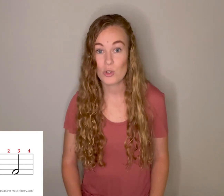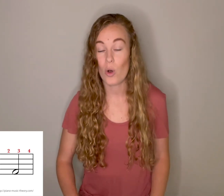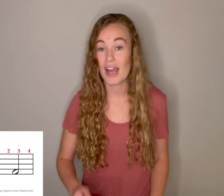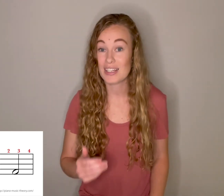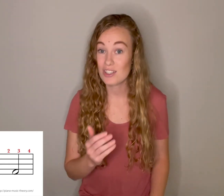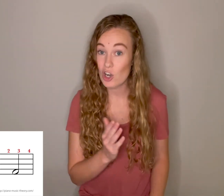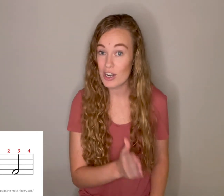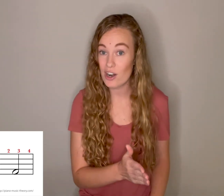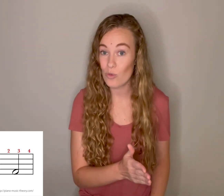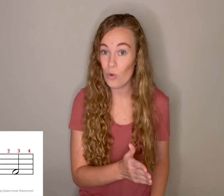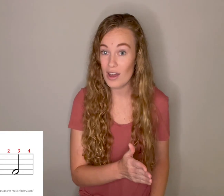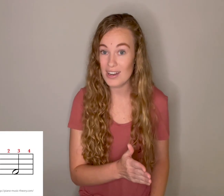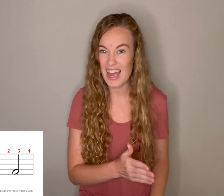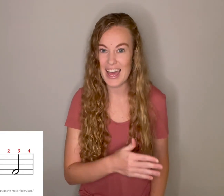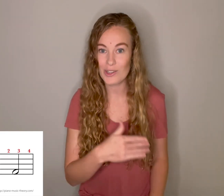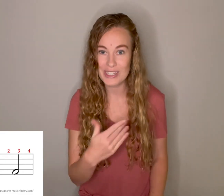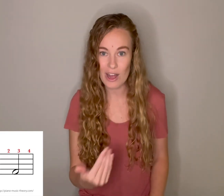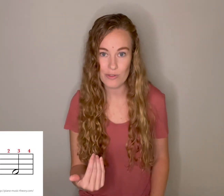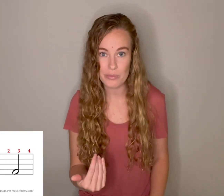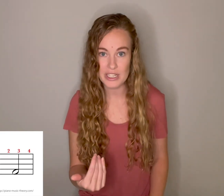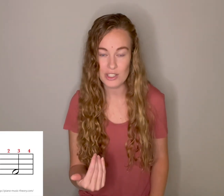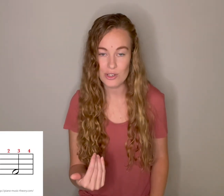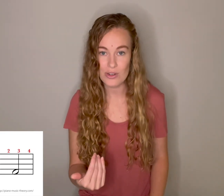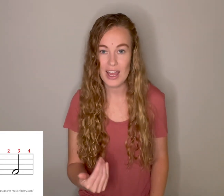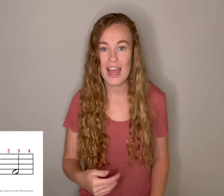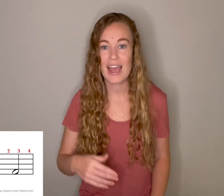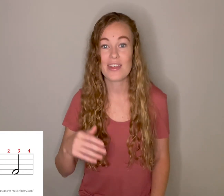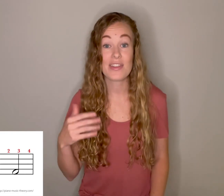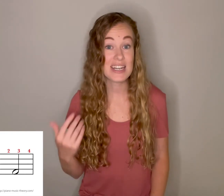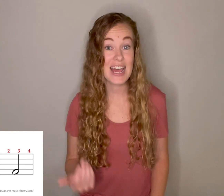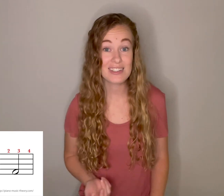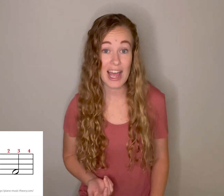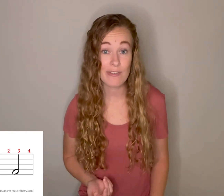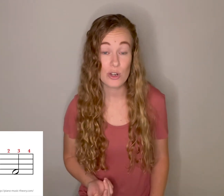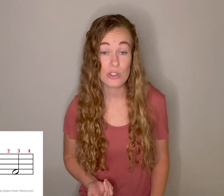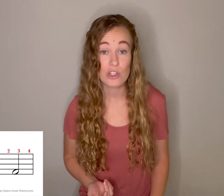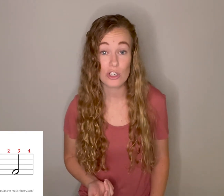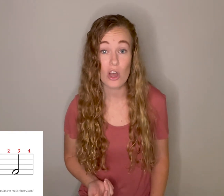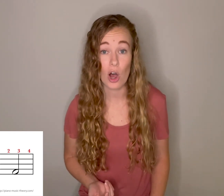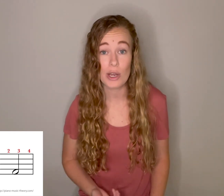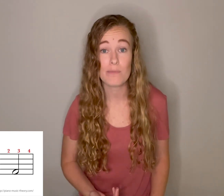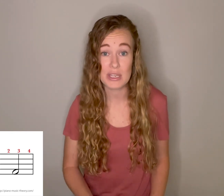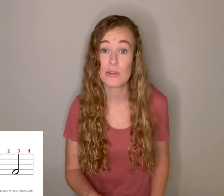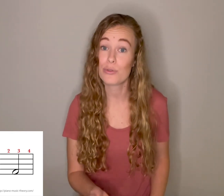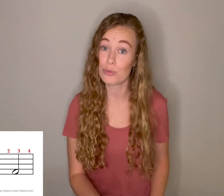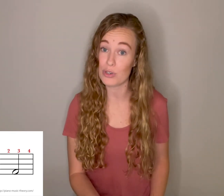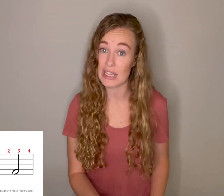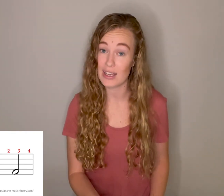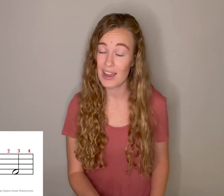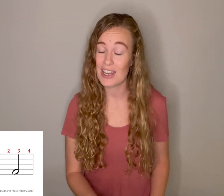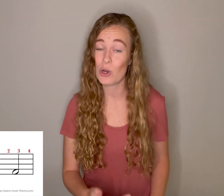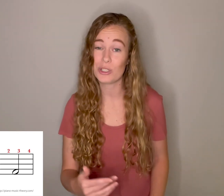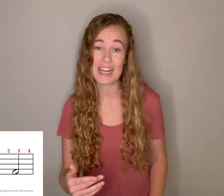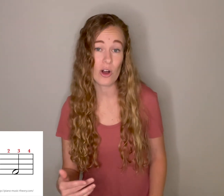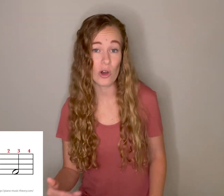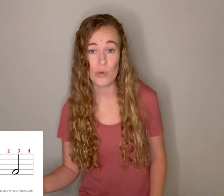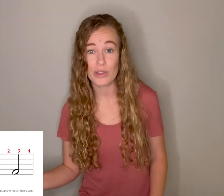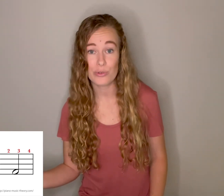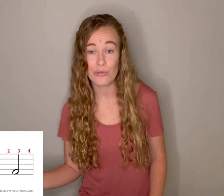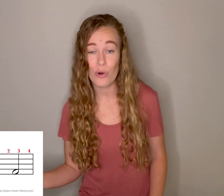I started on one, I held it out for beat two, and then the next half note starts on beat three, and you hold it out all the way through four,